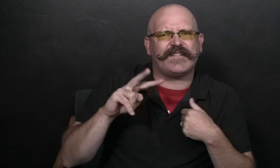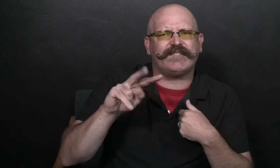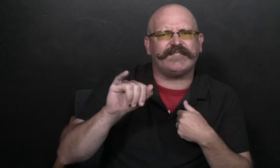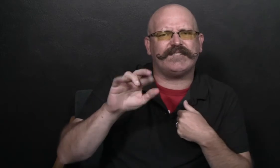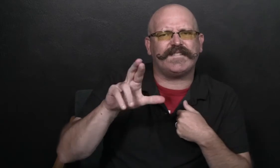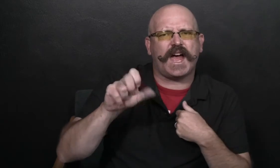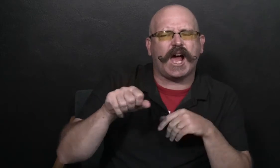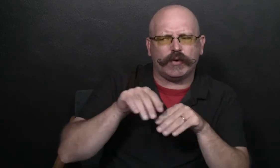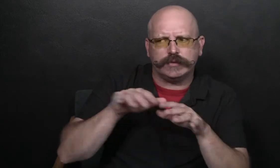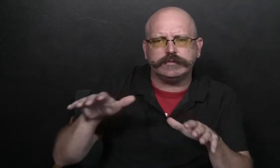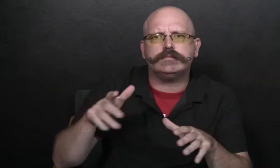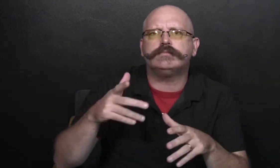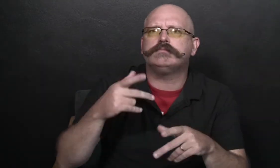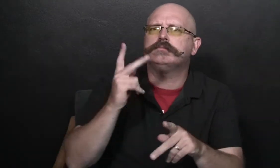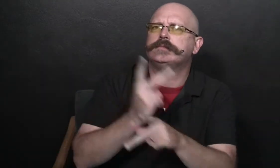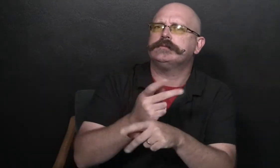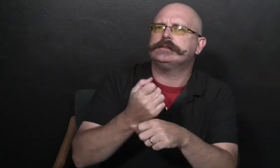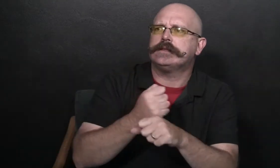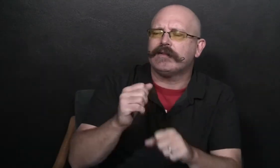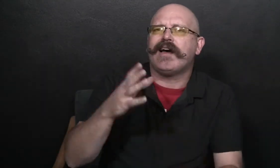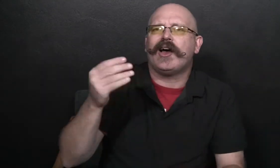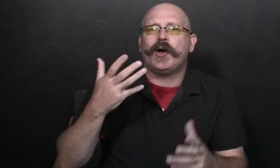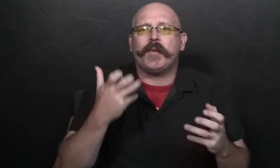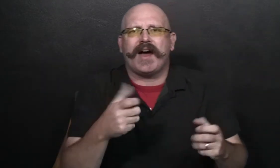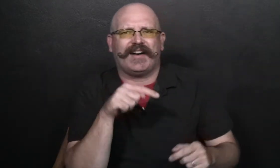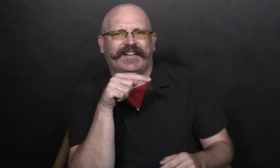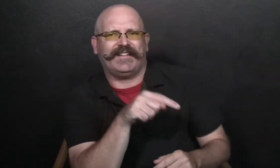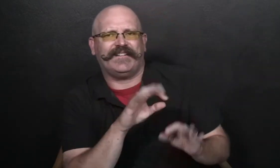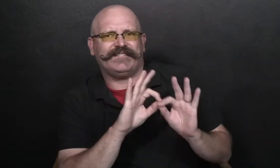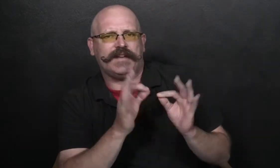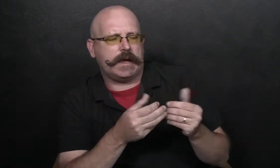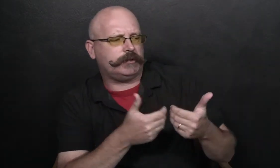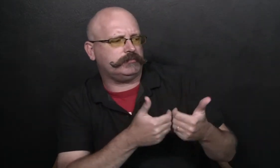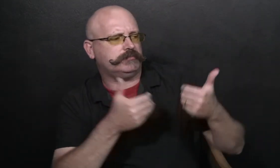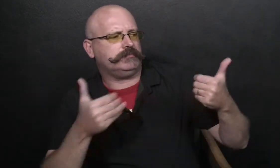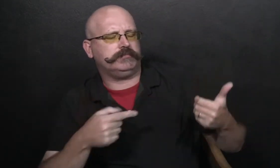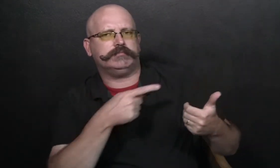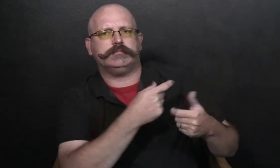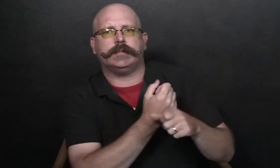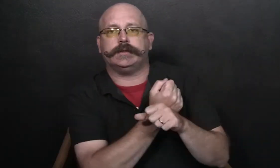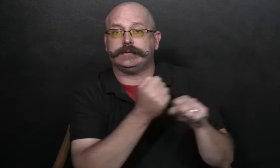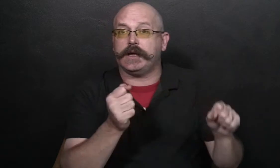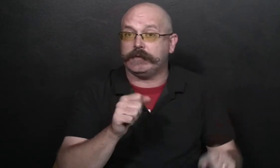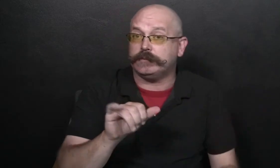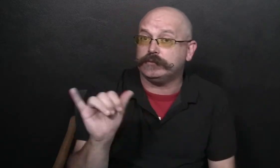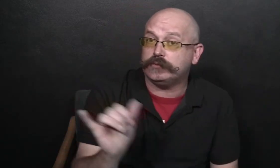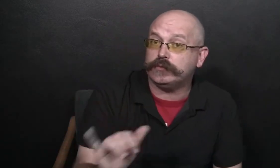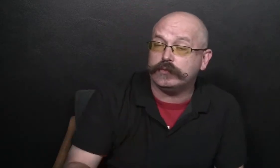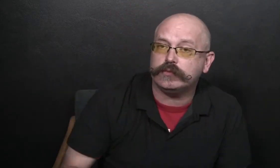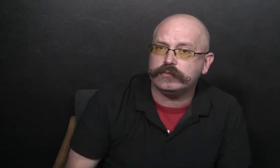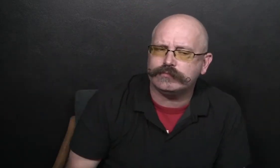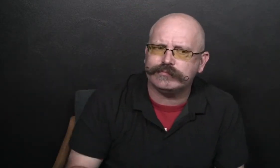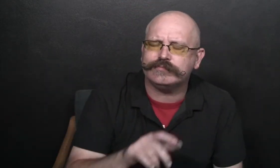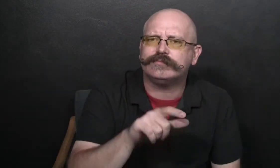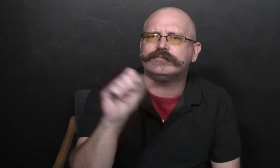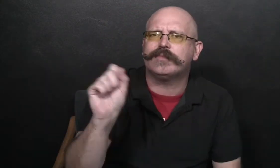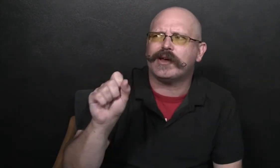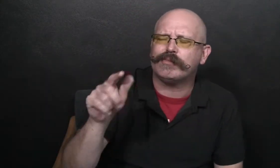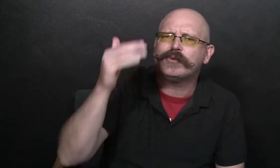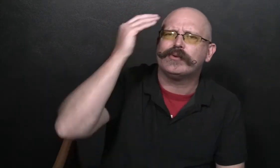of her job, she was around lots of people who had the virus. She wanted to help people, but she also